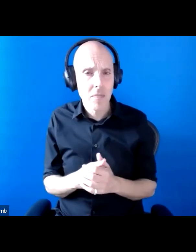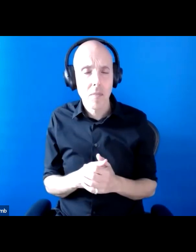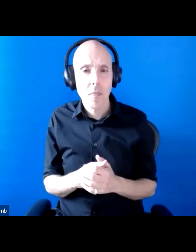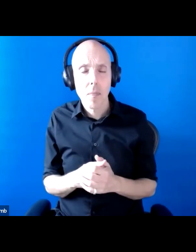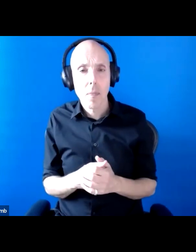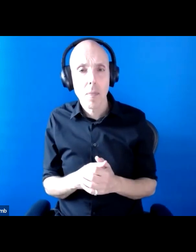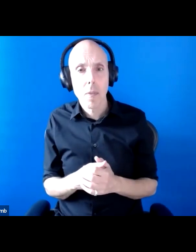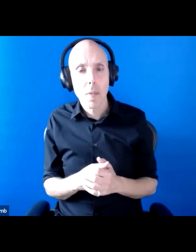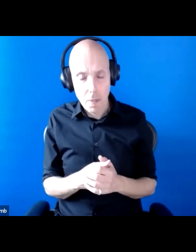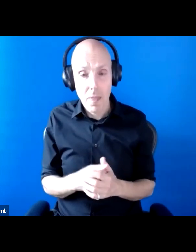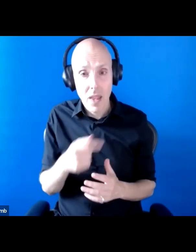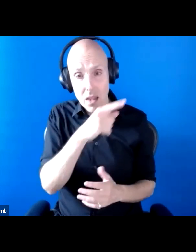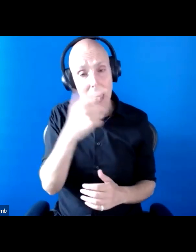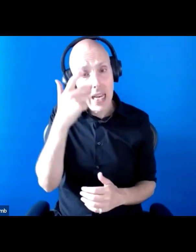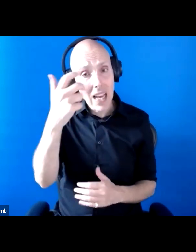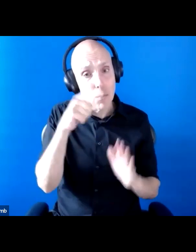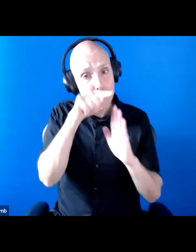any reasonable adjustments.